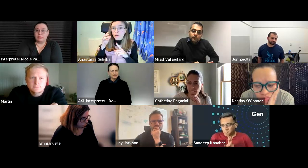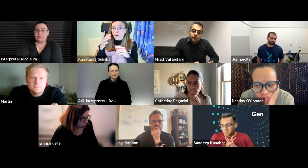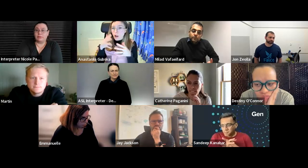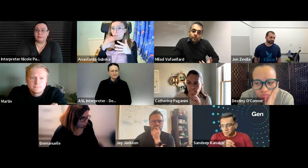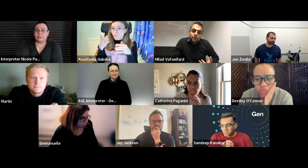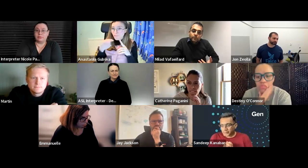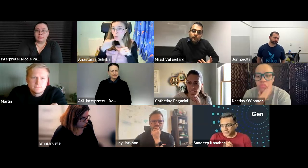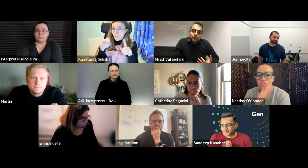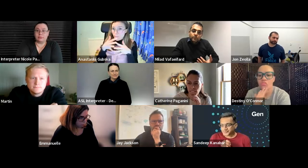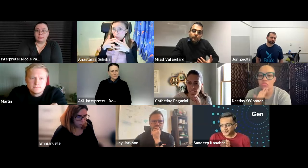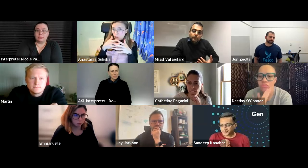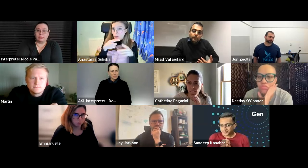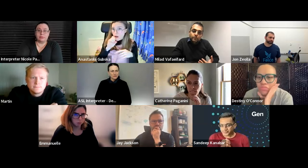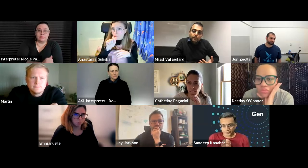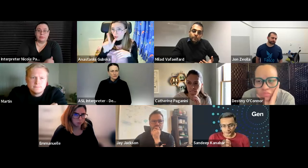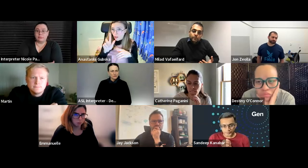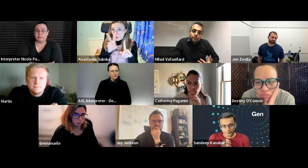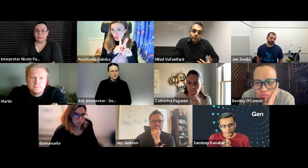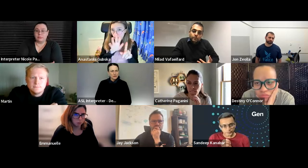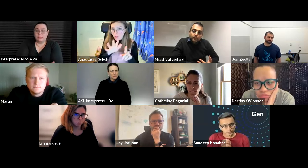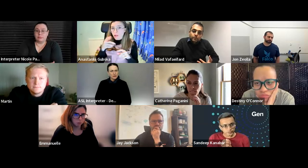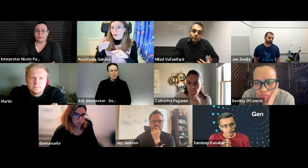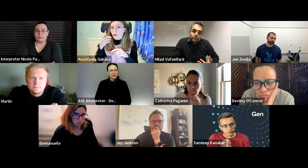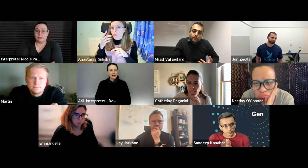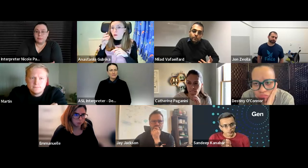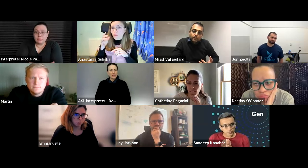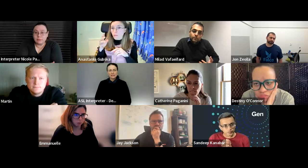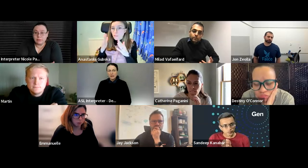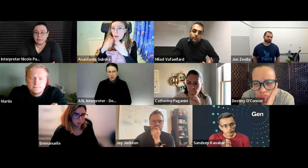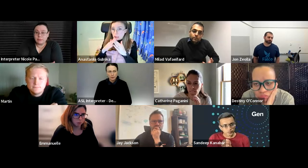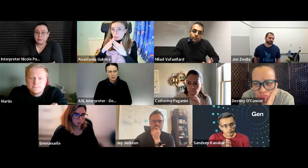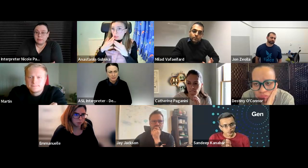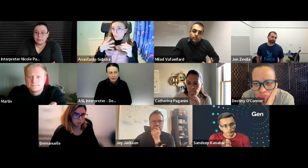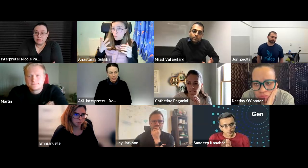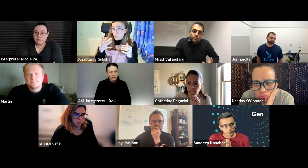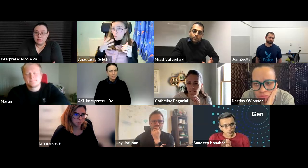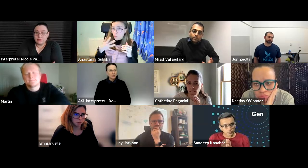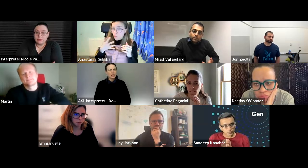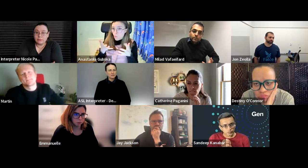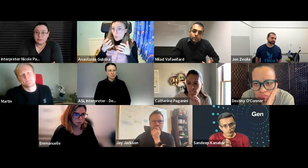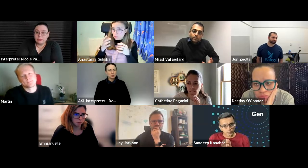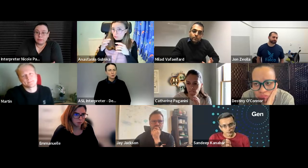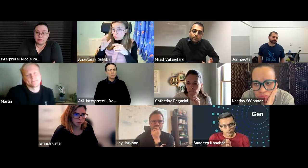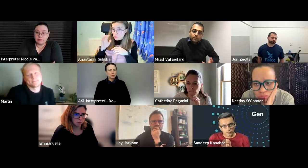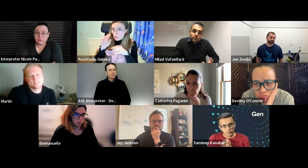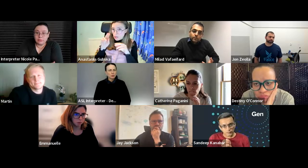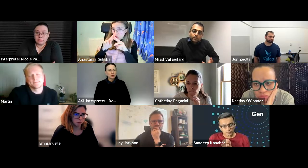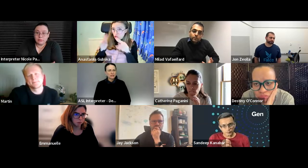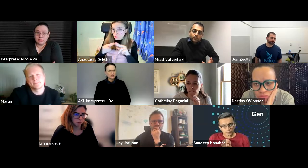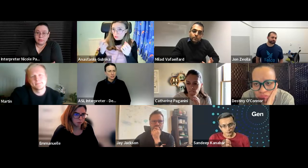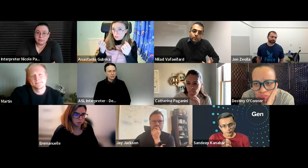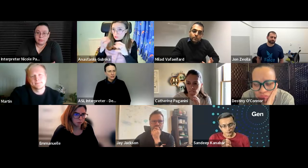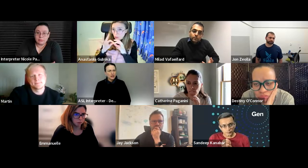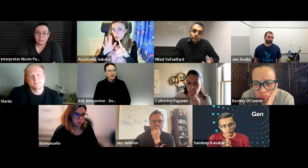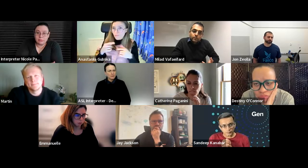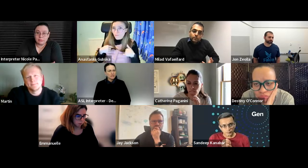when we have asl interpreters in america we have two per